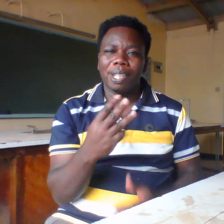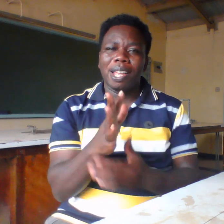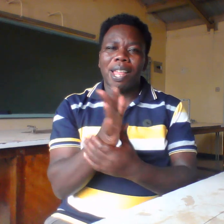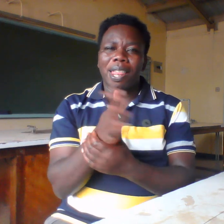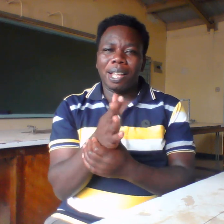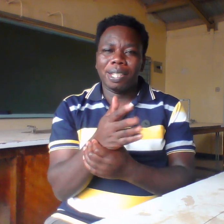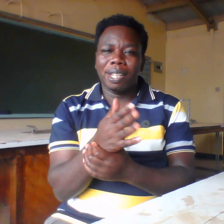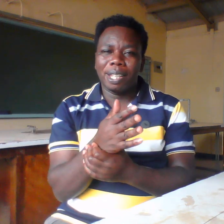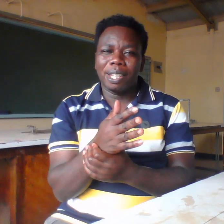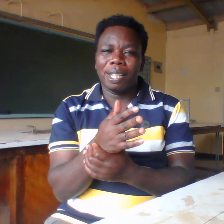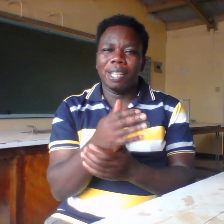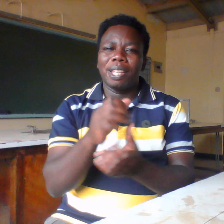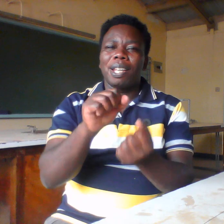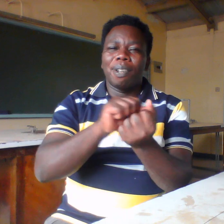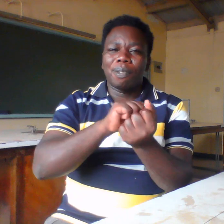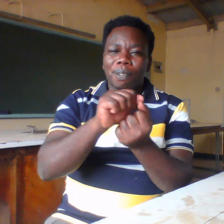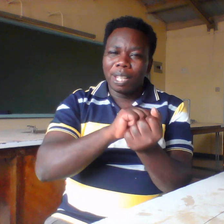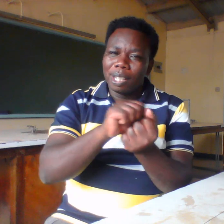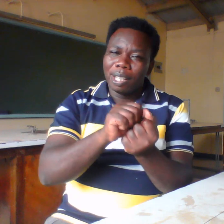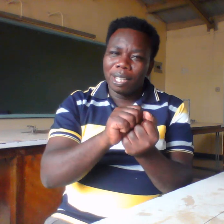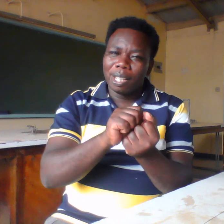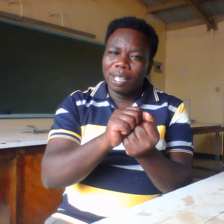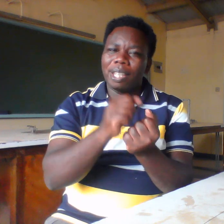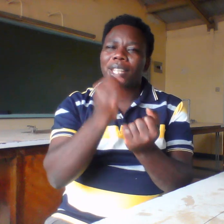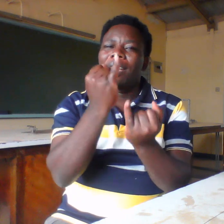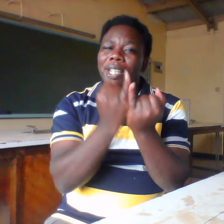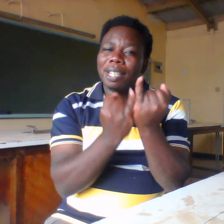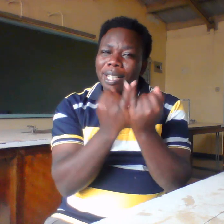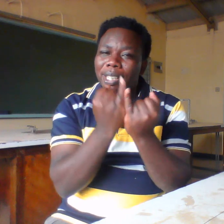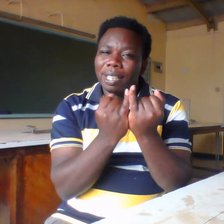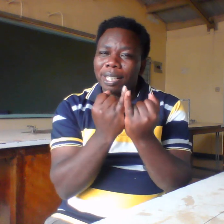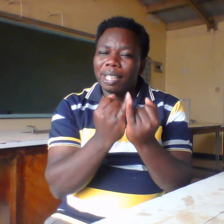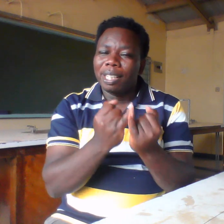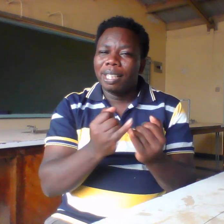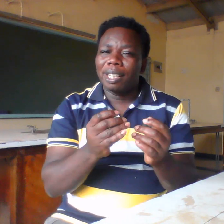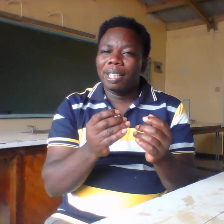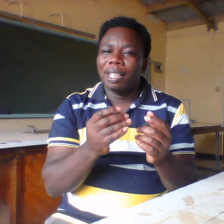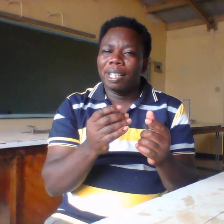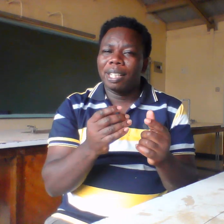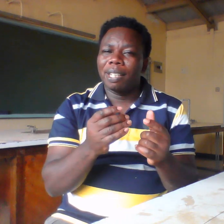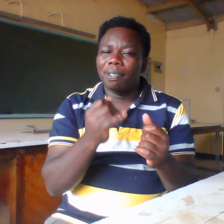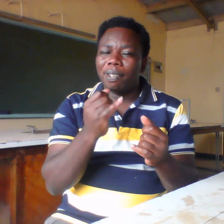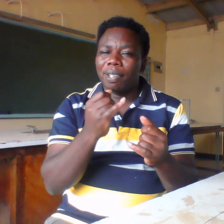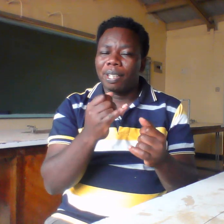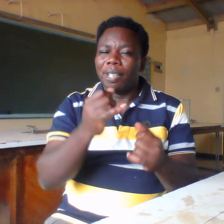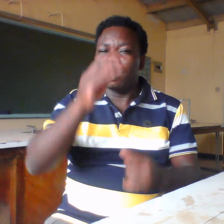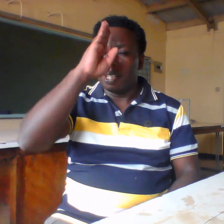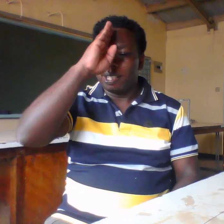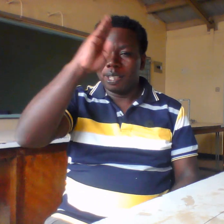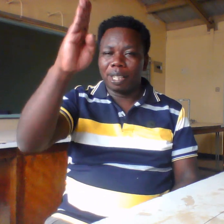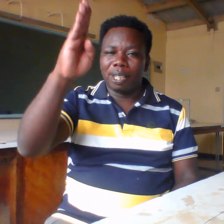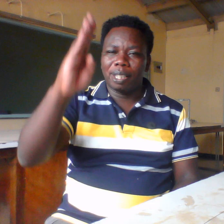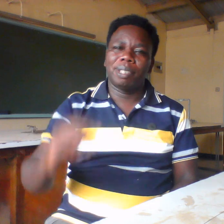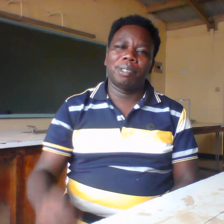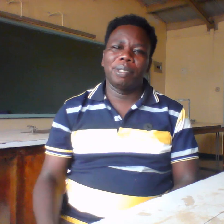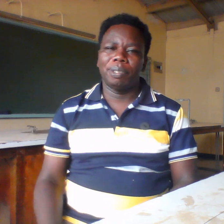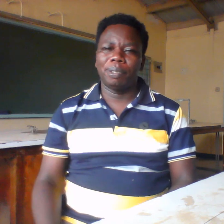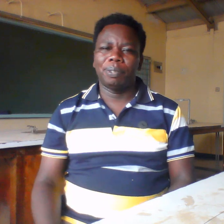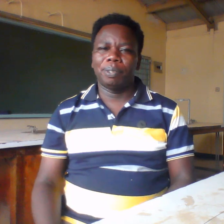friday saturday and sunday we cannot try to